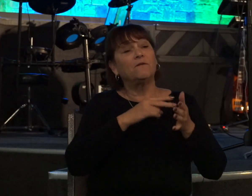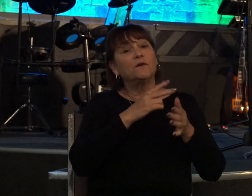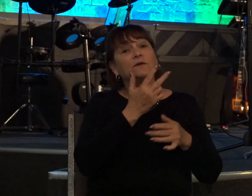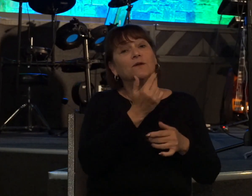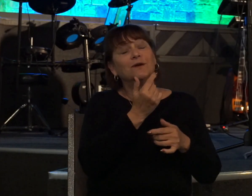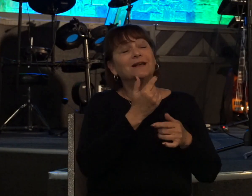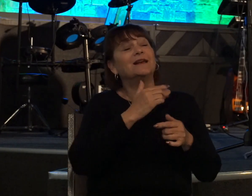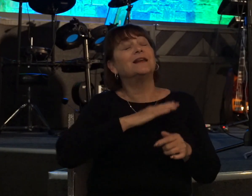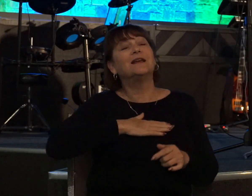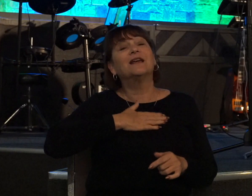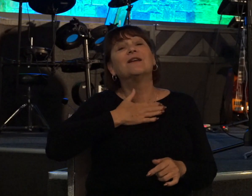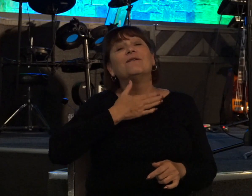his sin